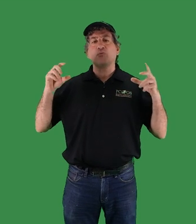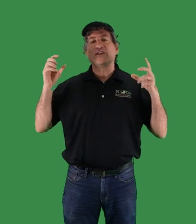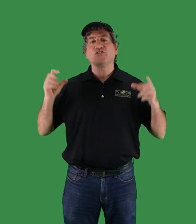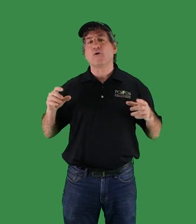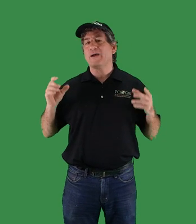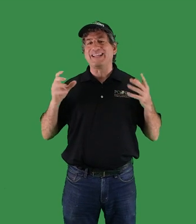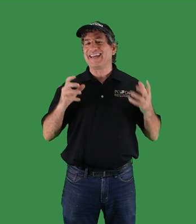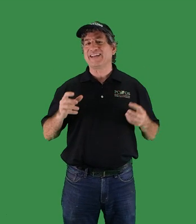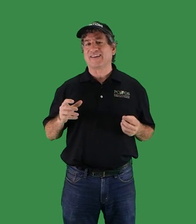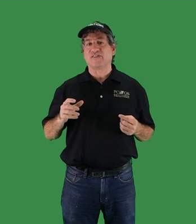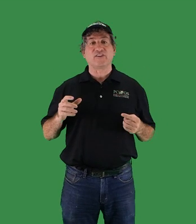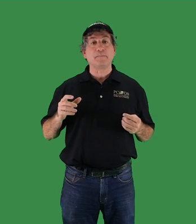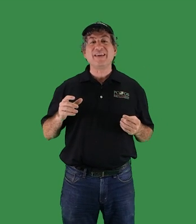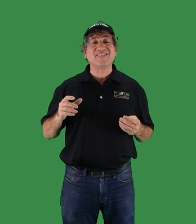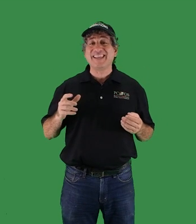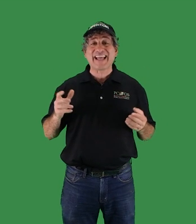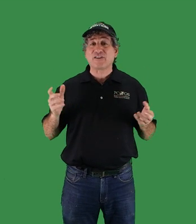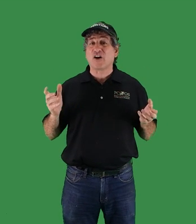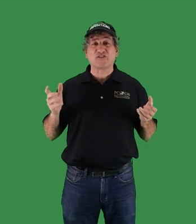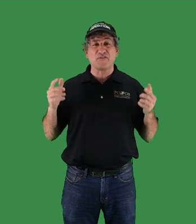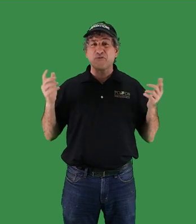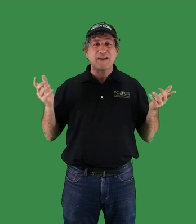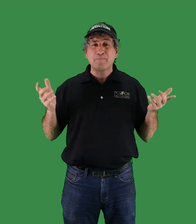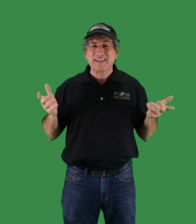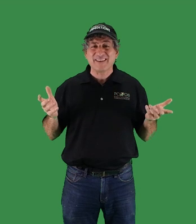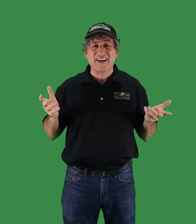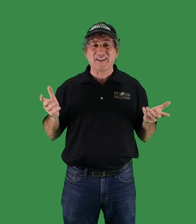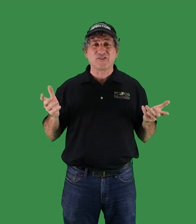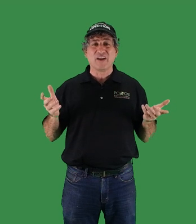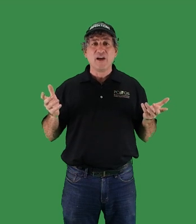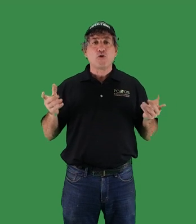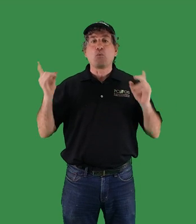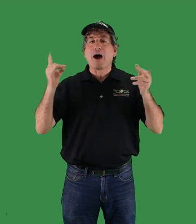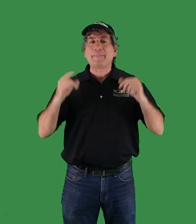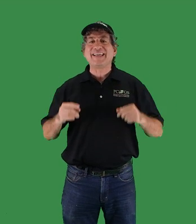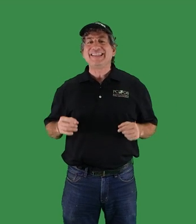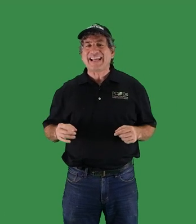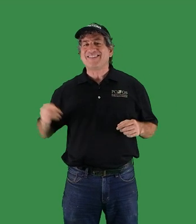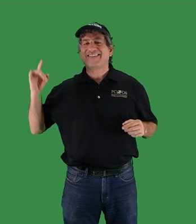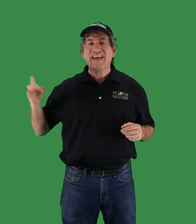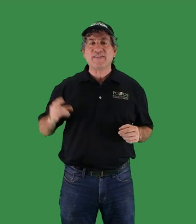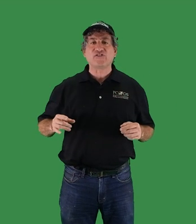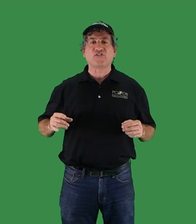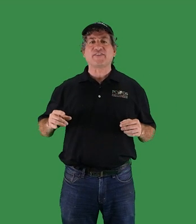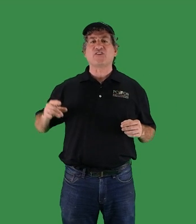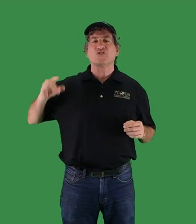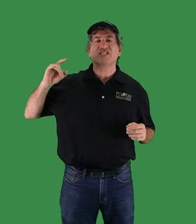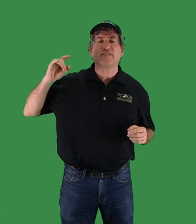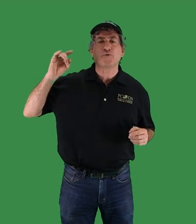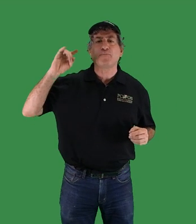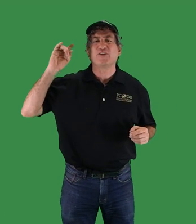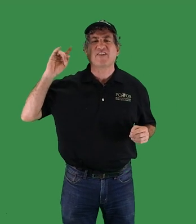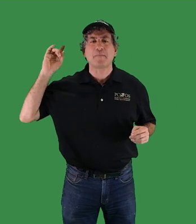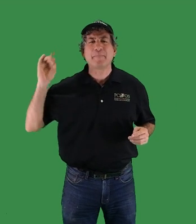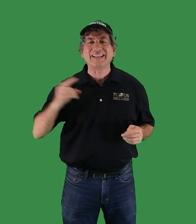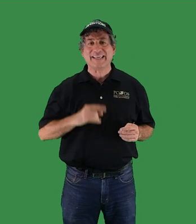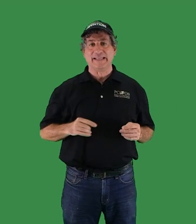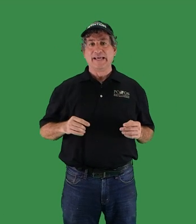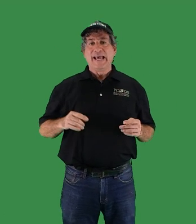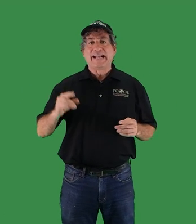.08 gigatons at a measly net cost of $3 billion, the whopping net savings of $773.7 billion. And